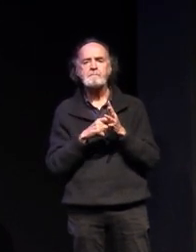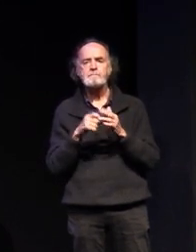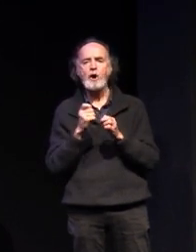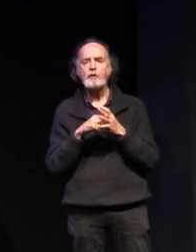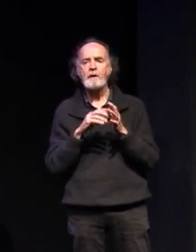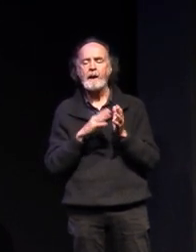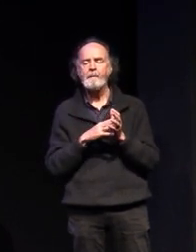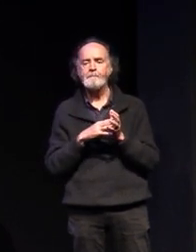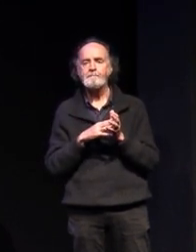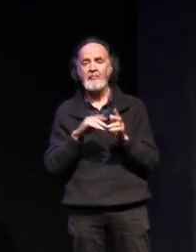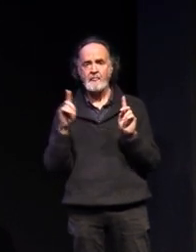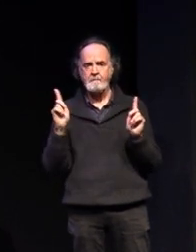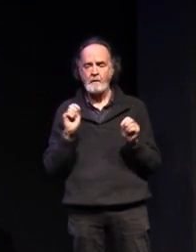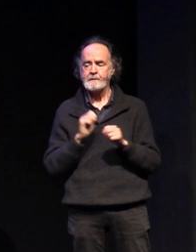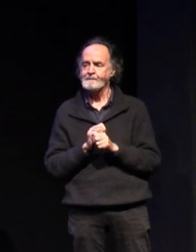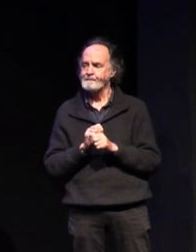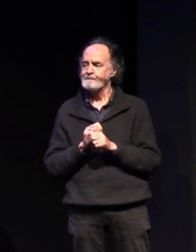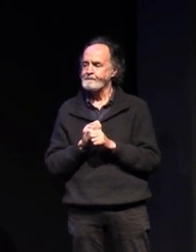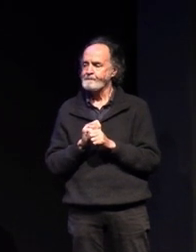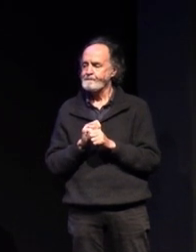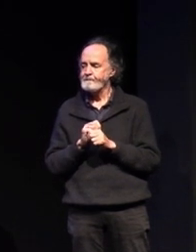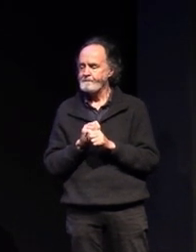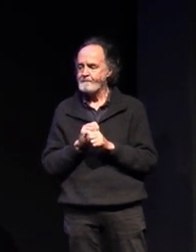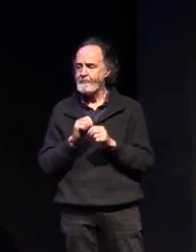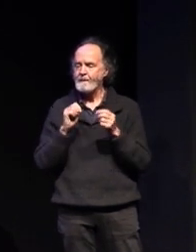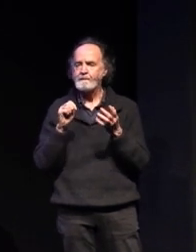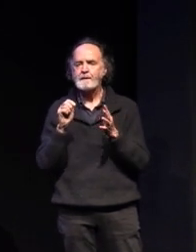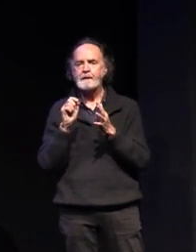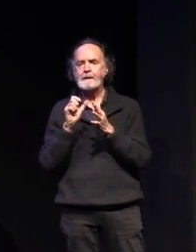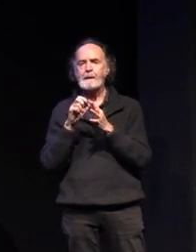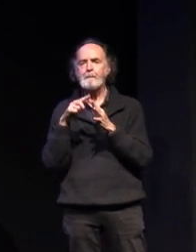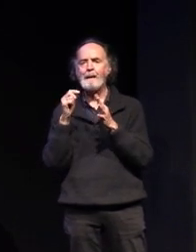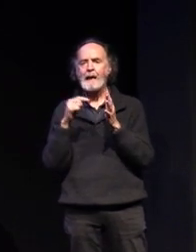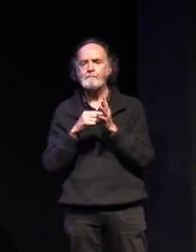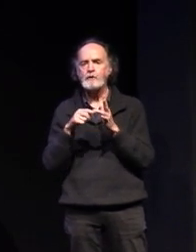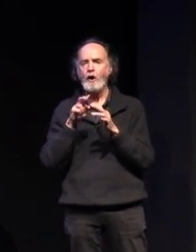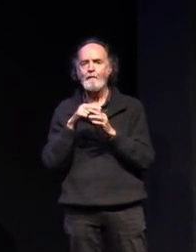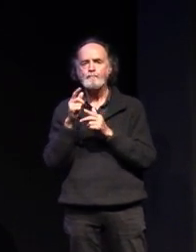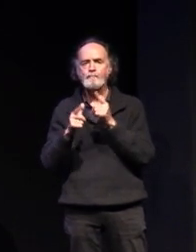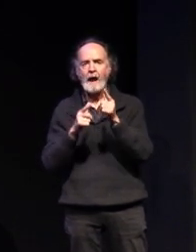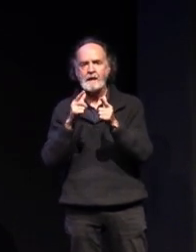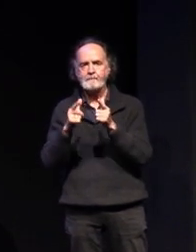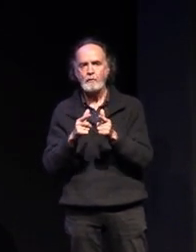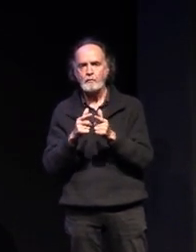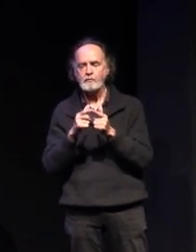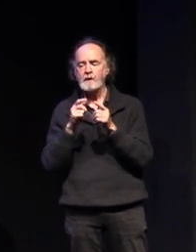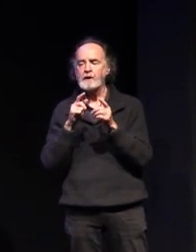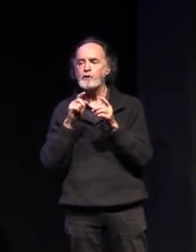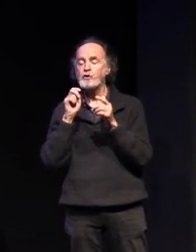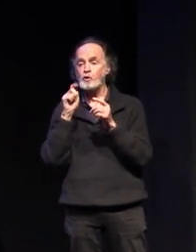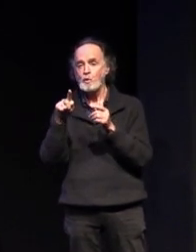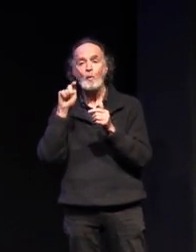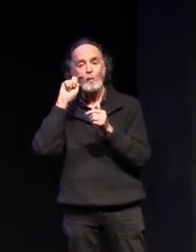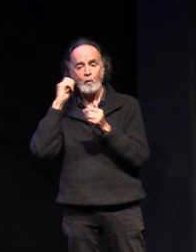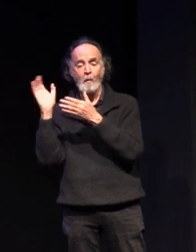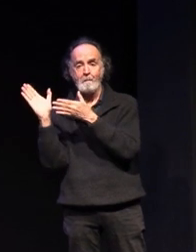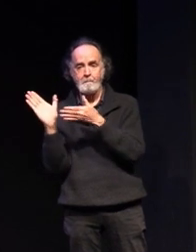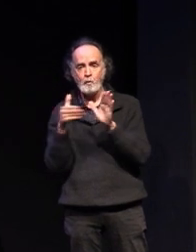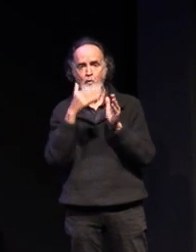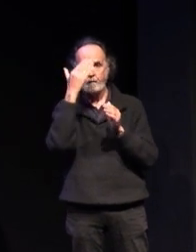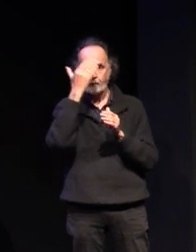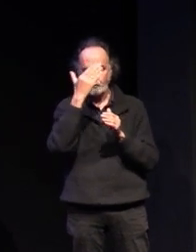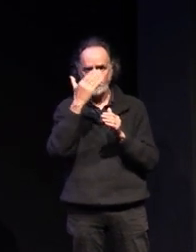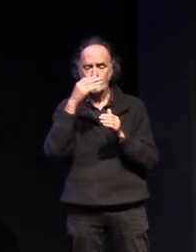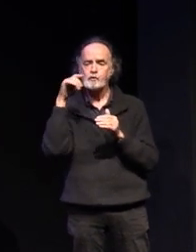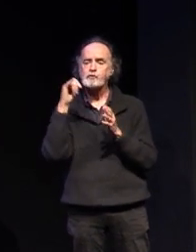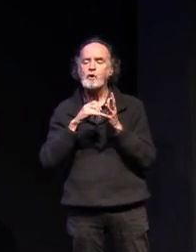at this point in time under the department of transport you are moving schools so it does require a new